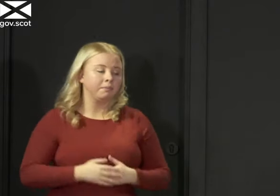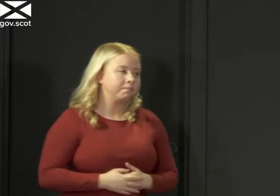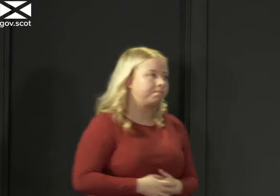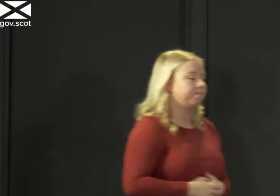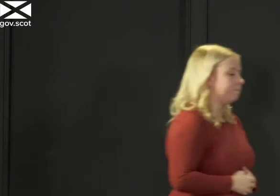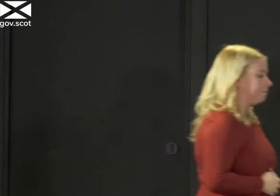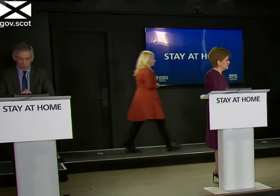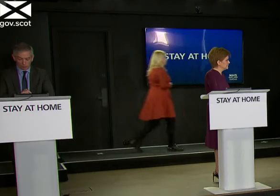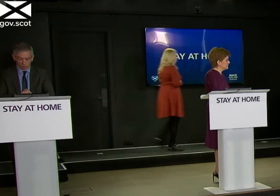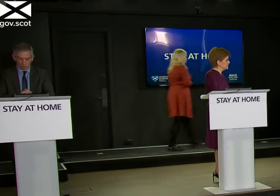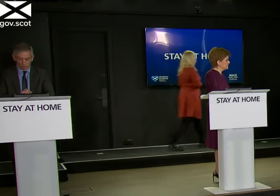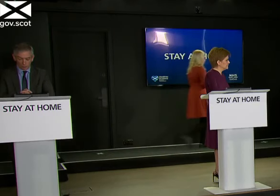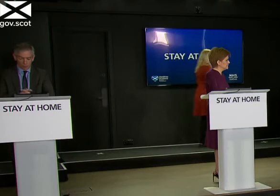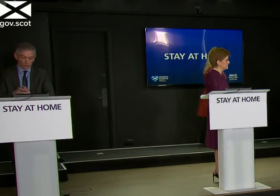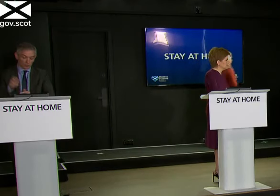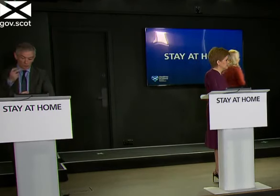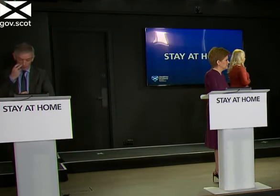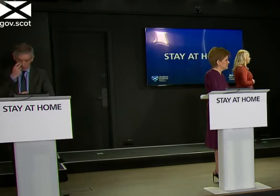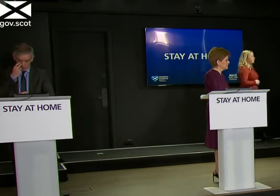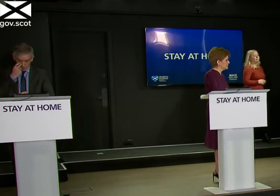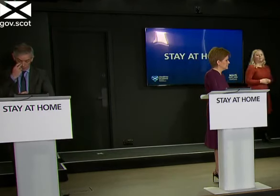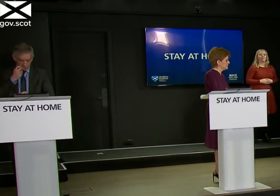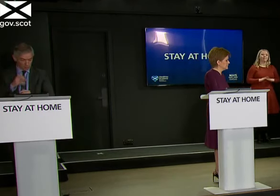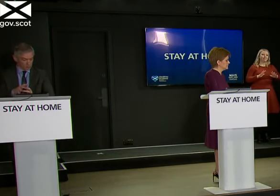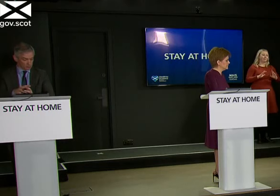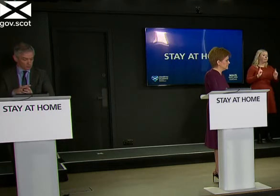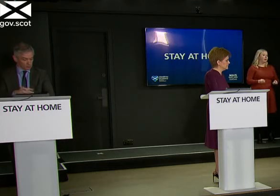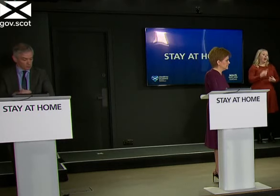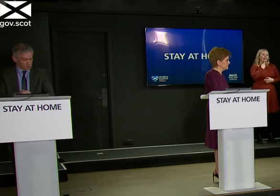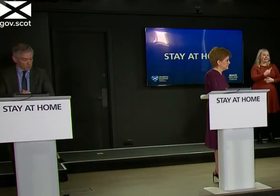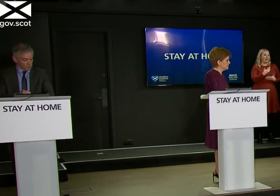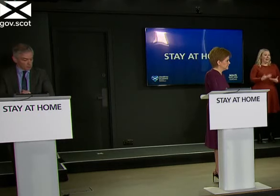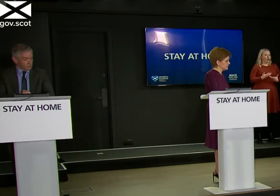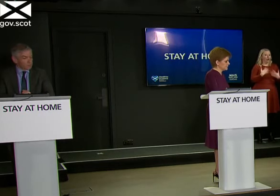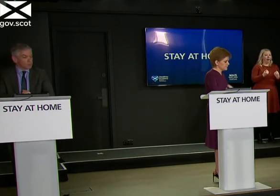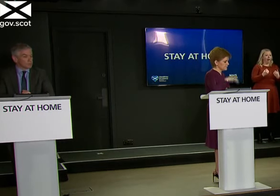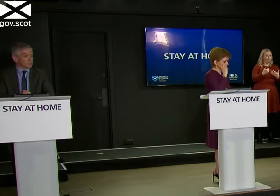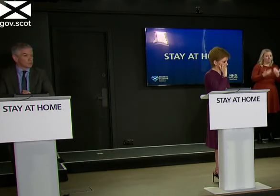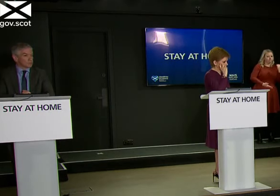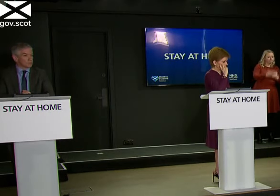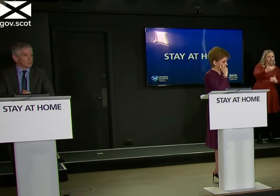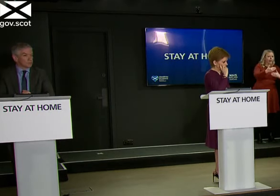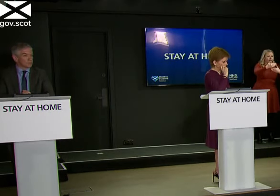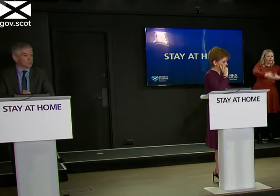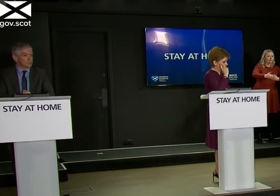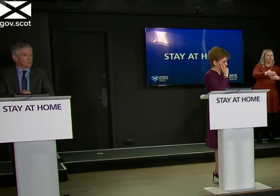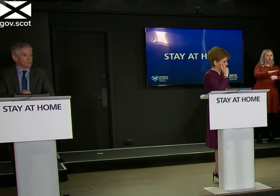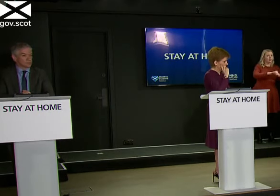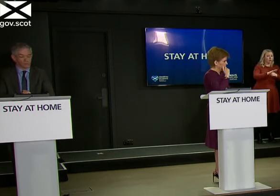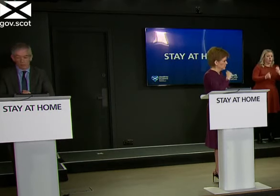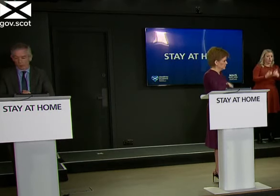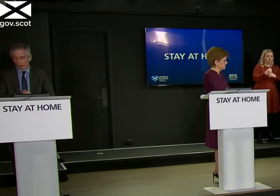So it is impossible at this point to say that there is a definite end to the current situation.